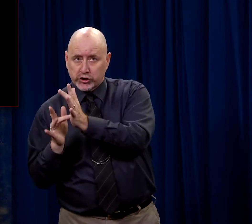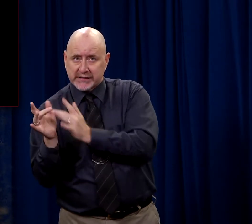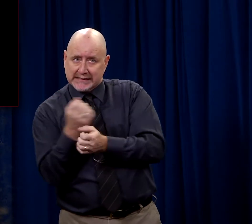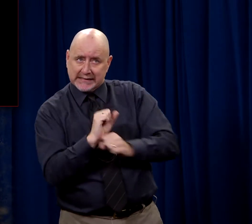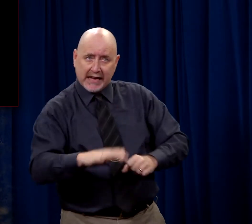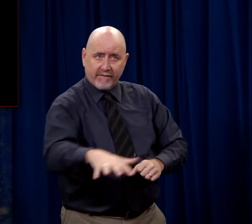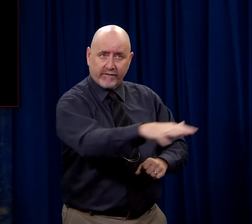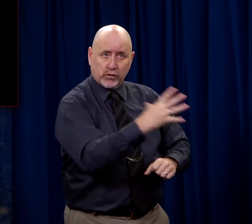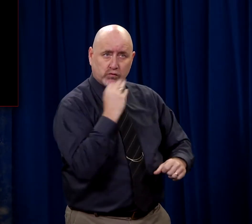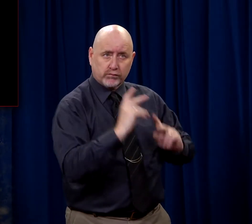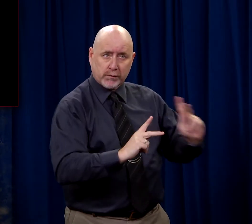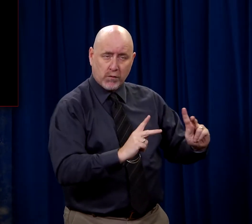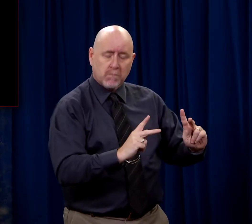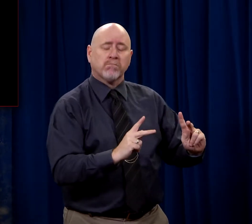to save the Jews.